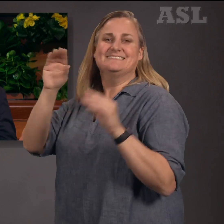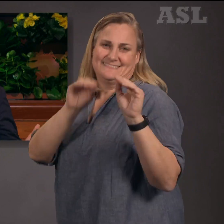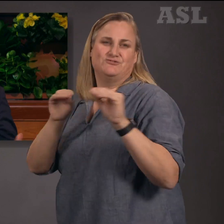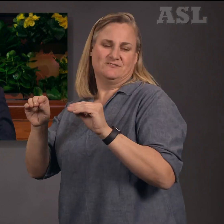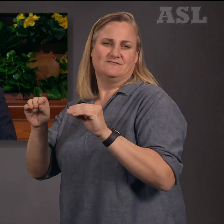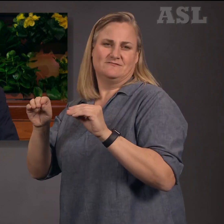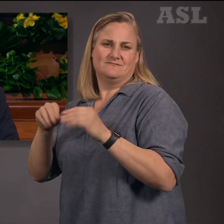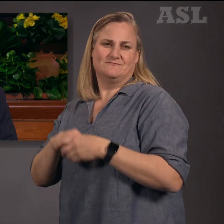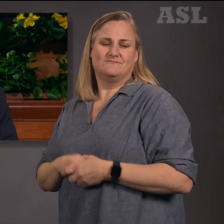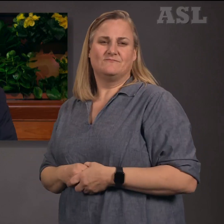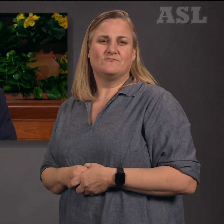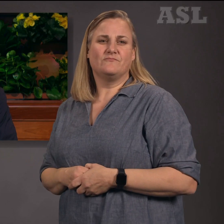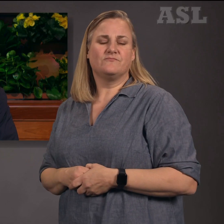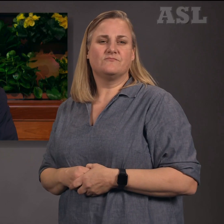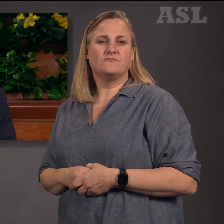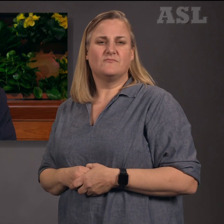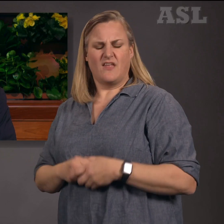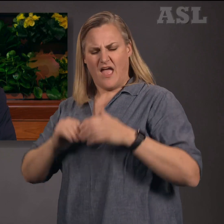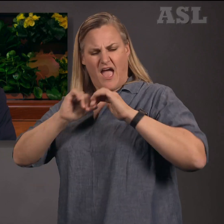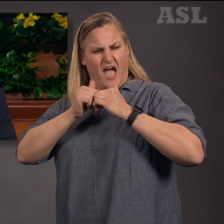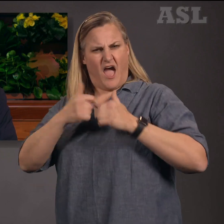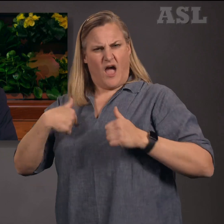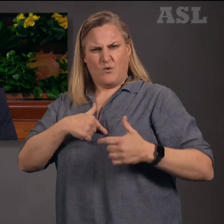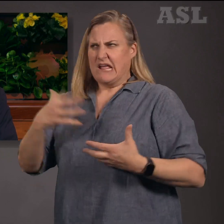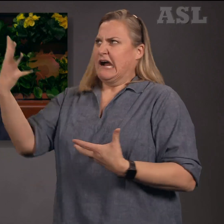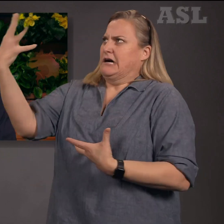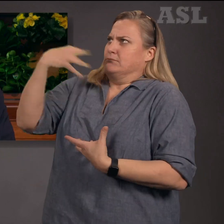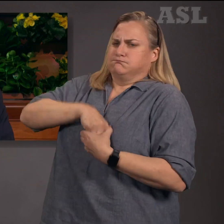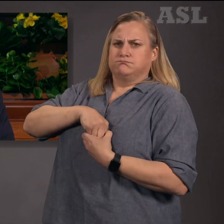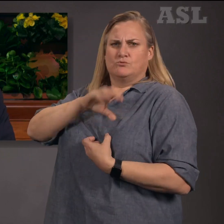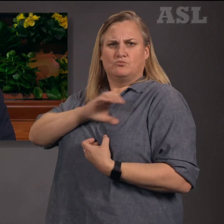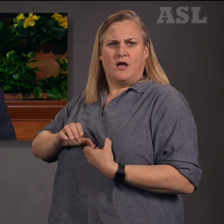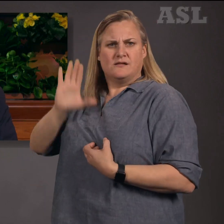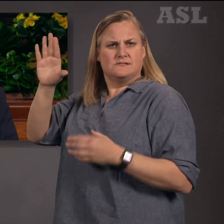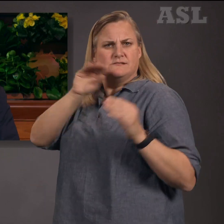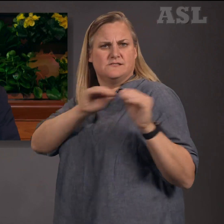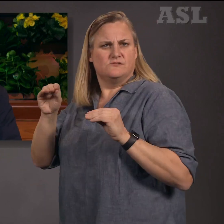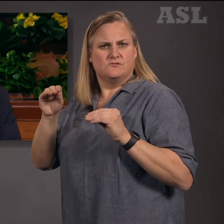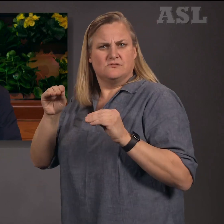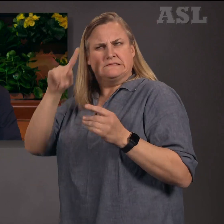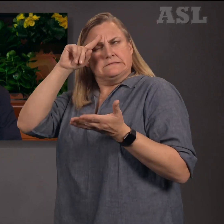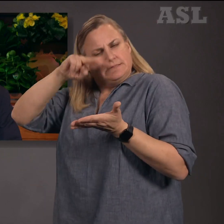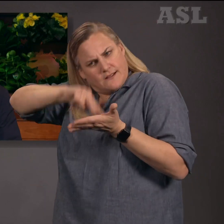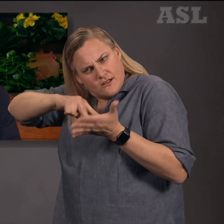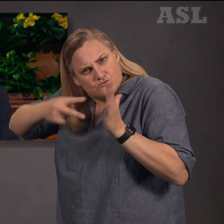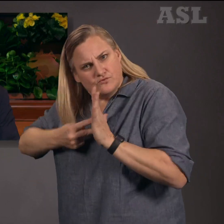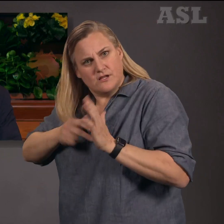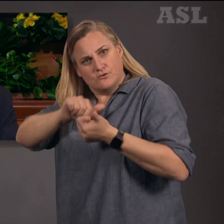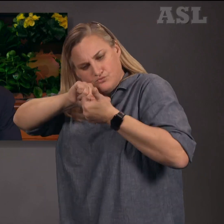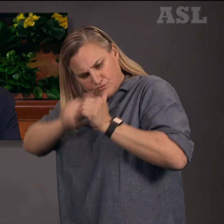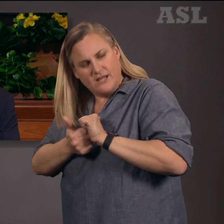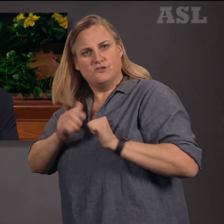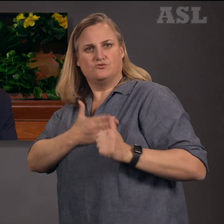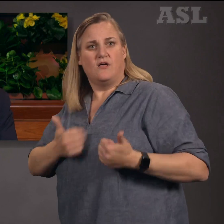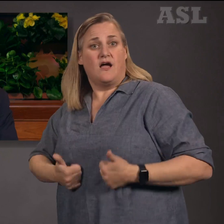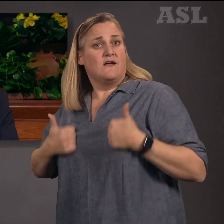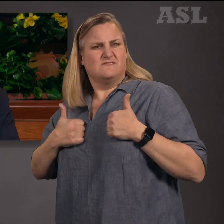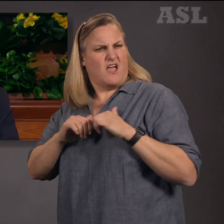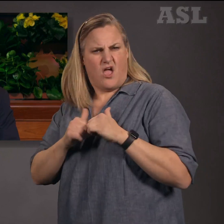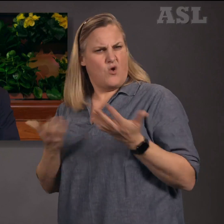would intentionally trusting the doctrine of Christ change the way we live our lives? If we trust the doctrine of Christ, we